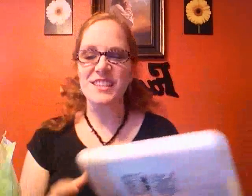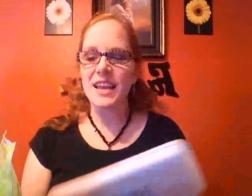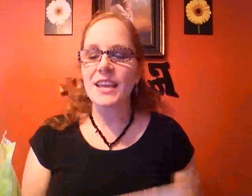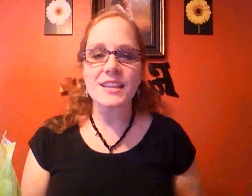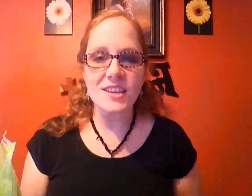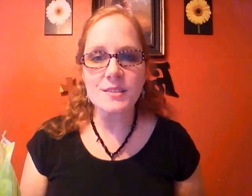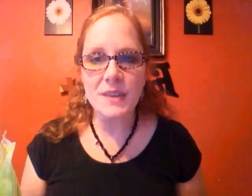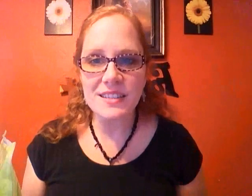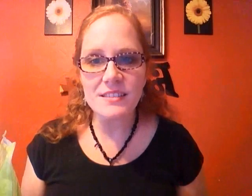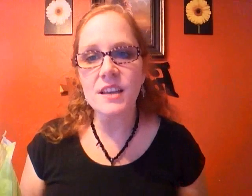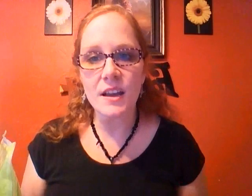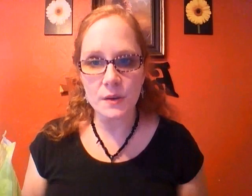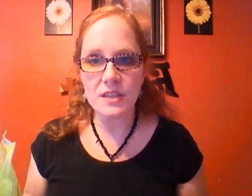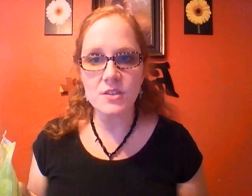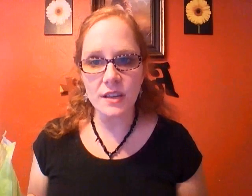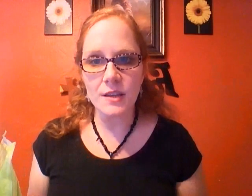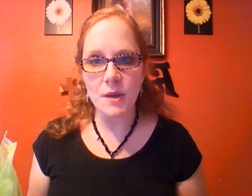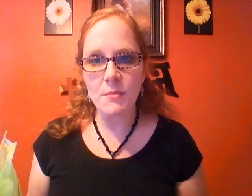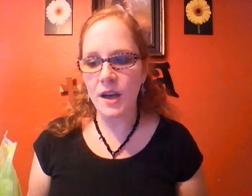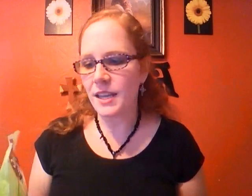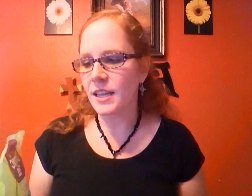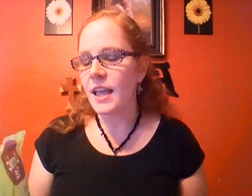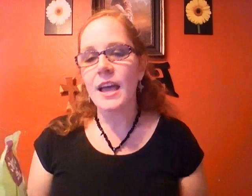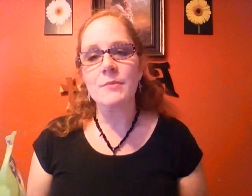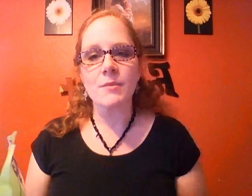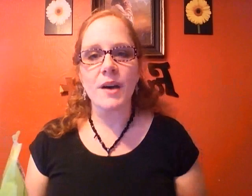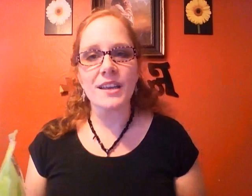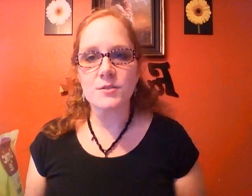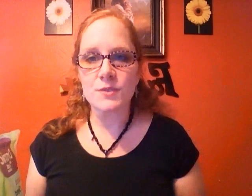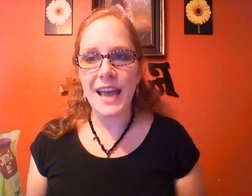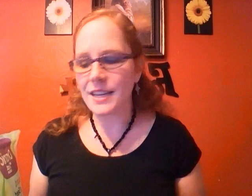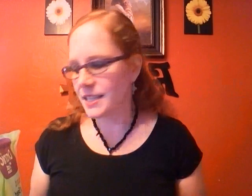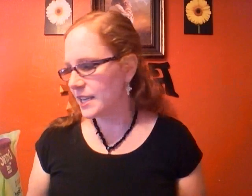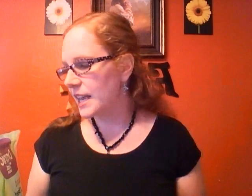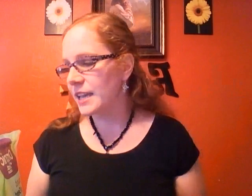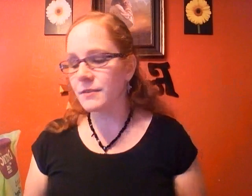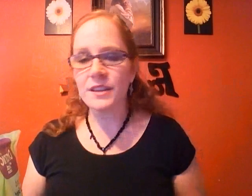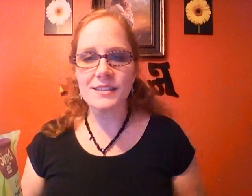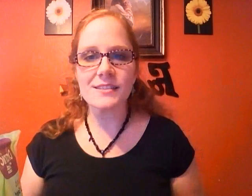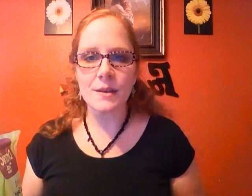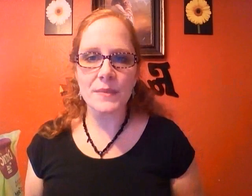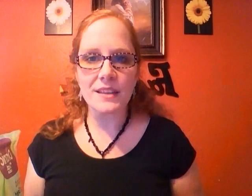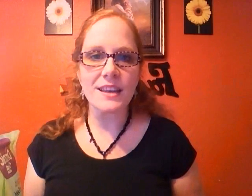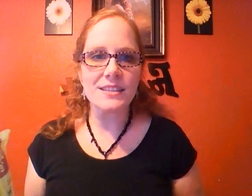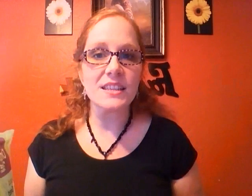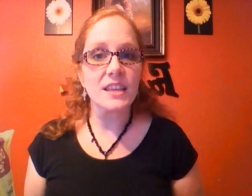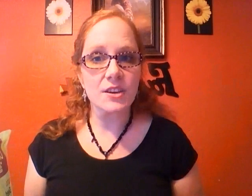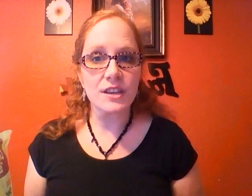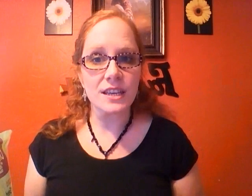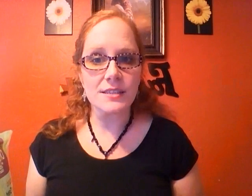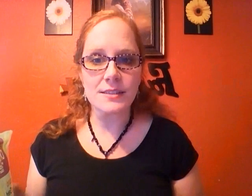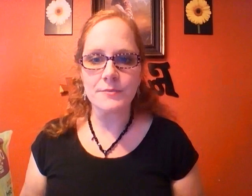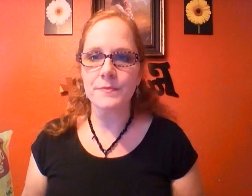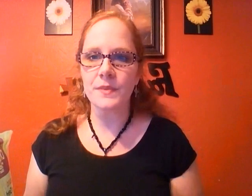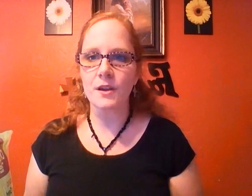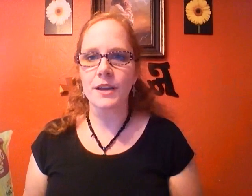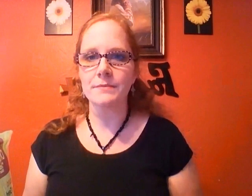it just means that's not going to strengthen my body and my body is reacting negatively to something that is in the ingredients all right